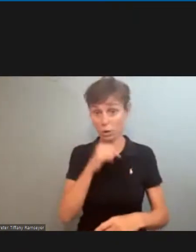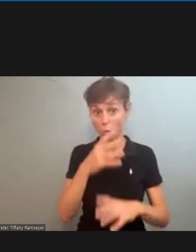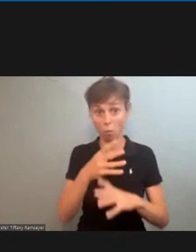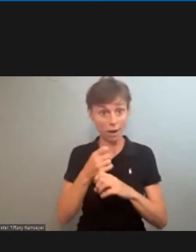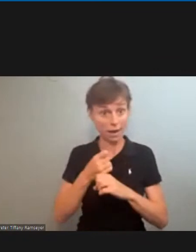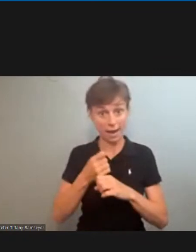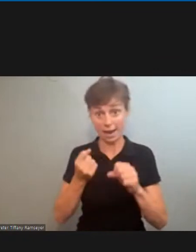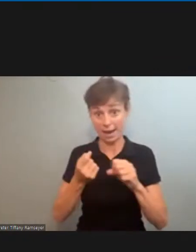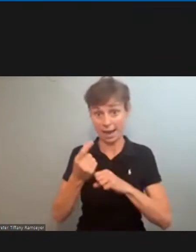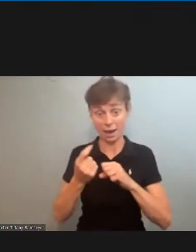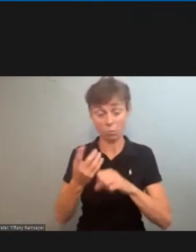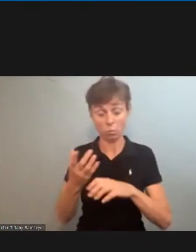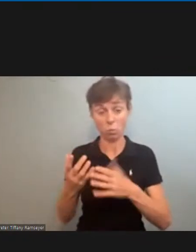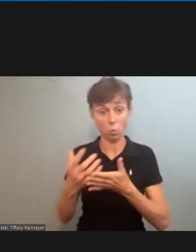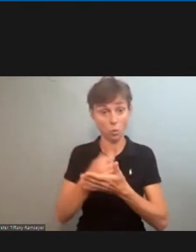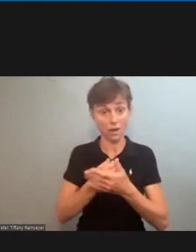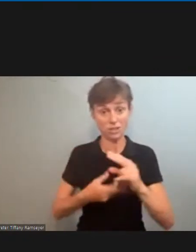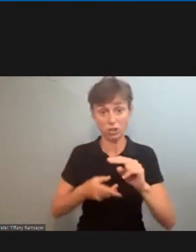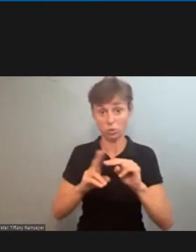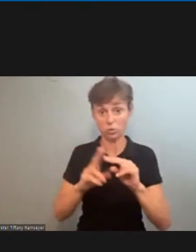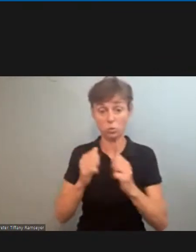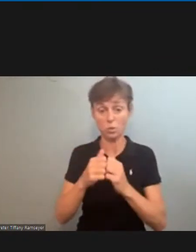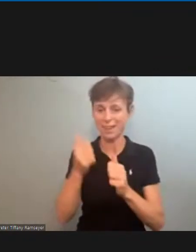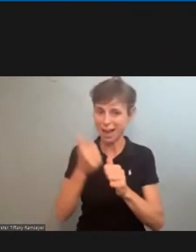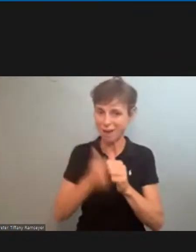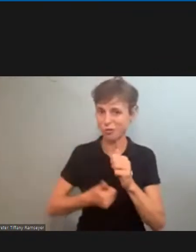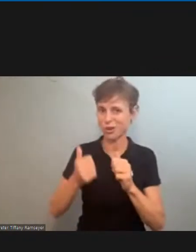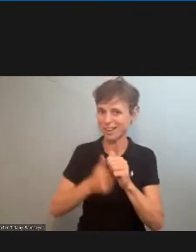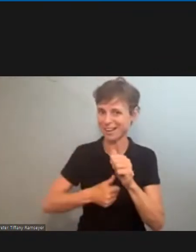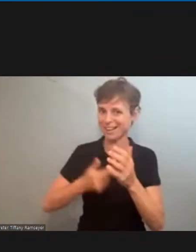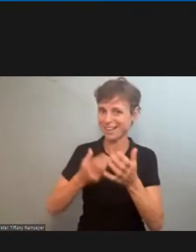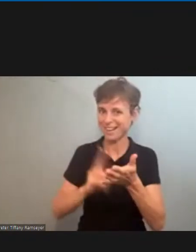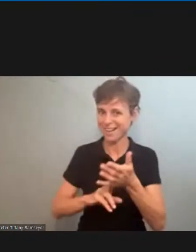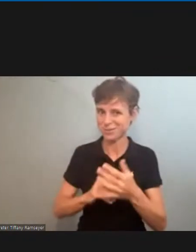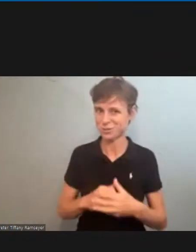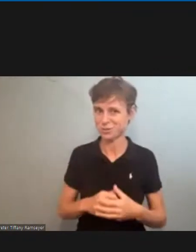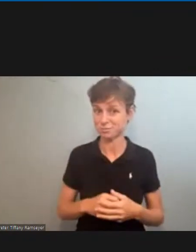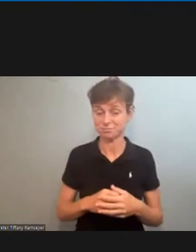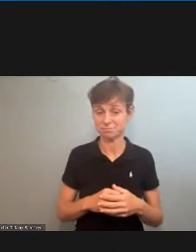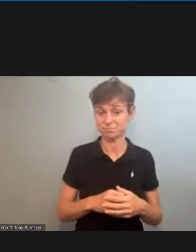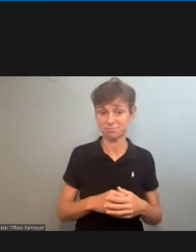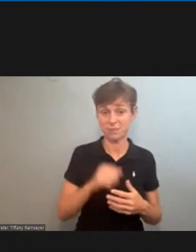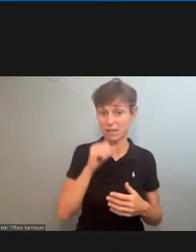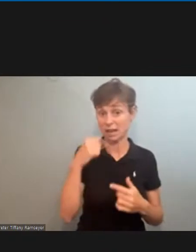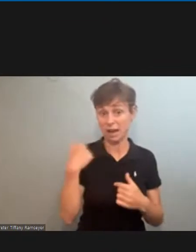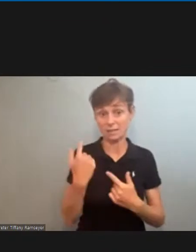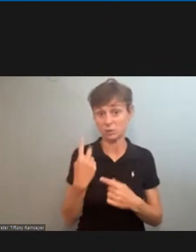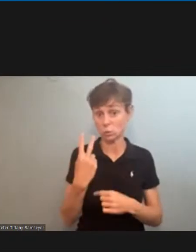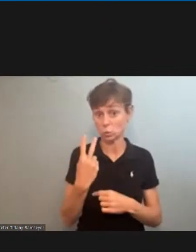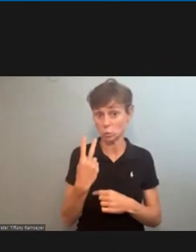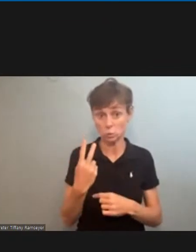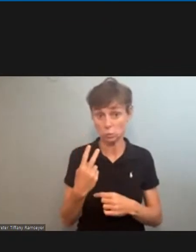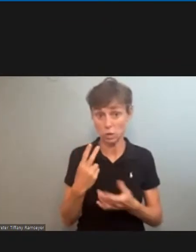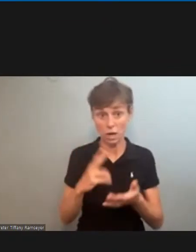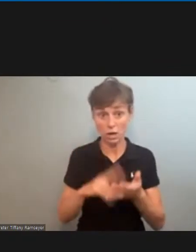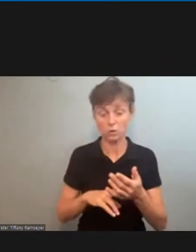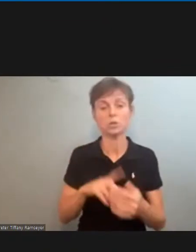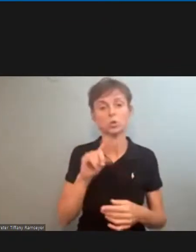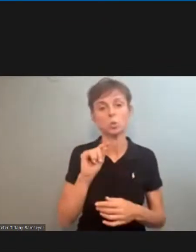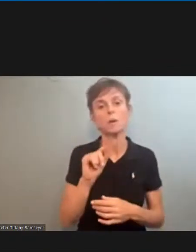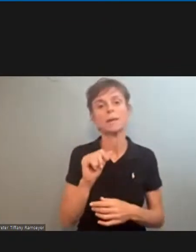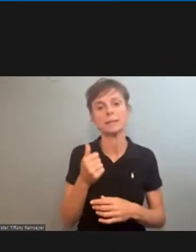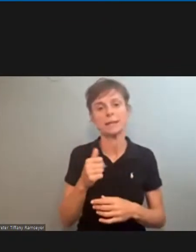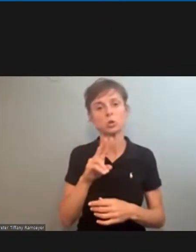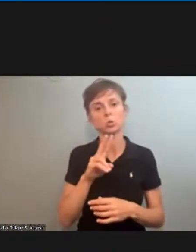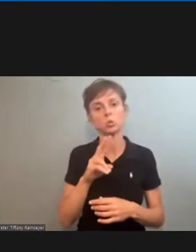wage increases with every contract uh we have we have in in in the last two but in 2010 we had two of the five